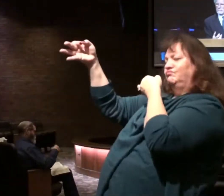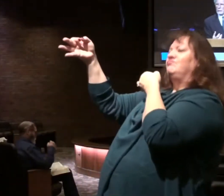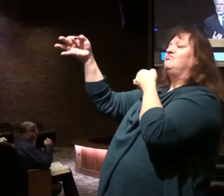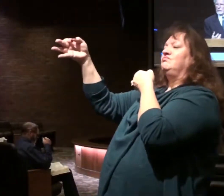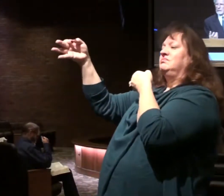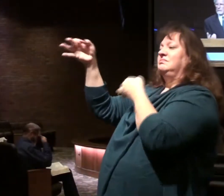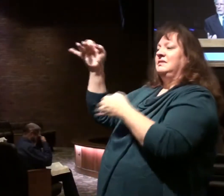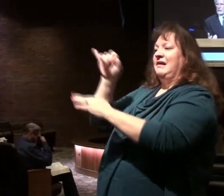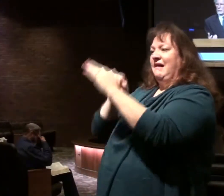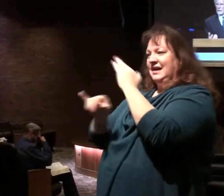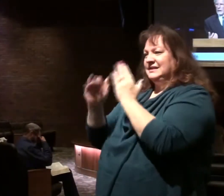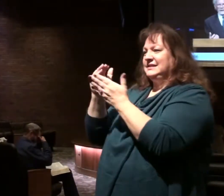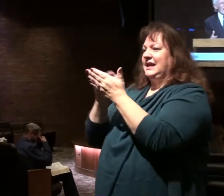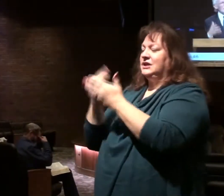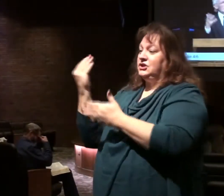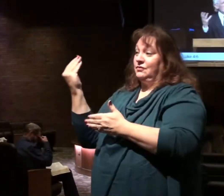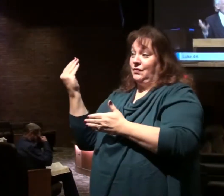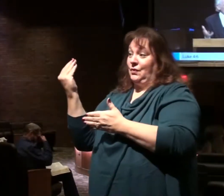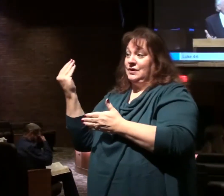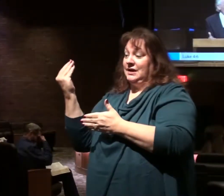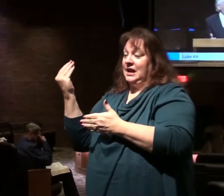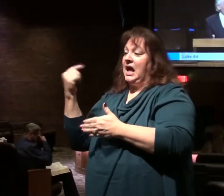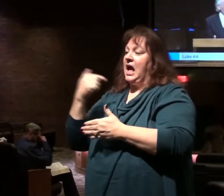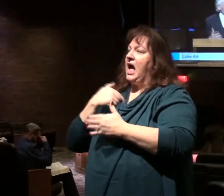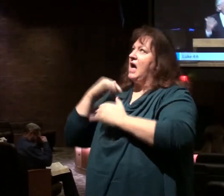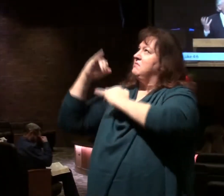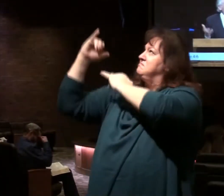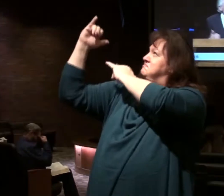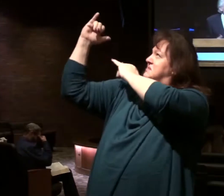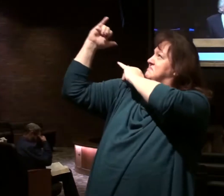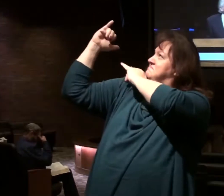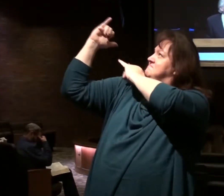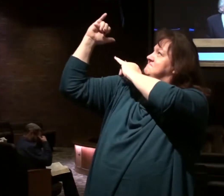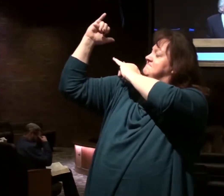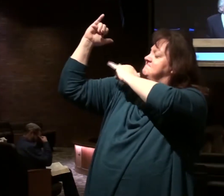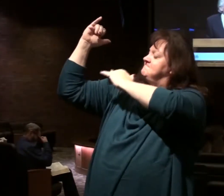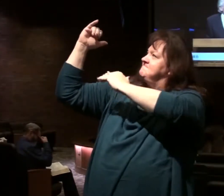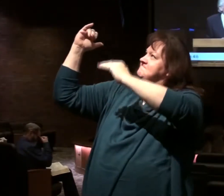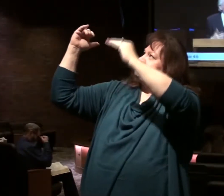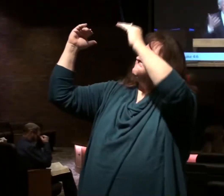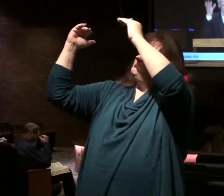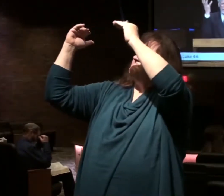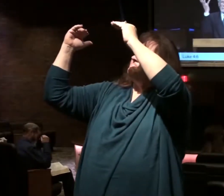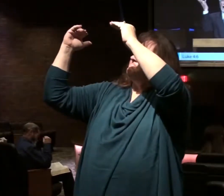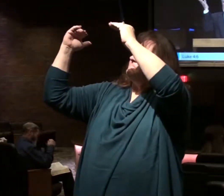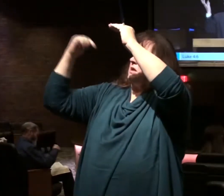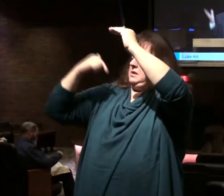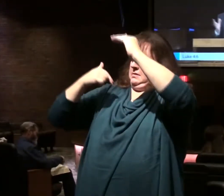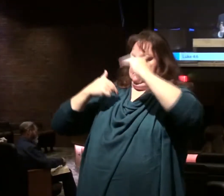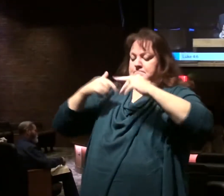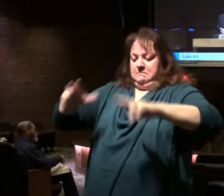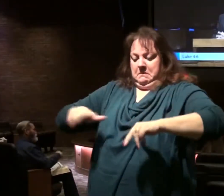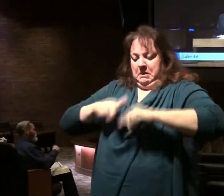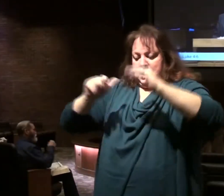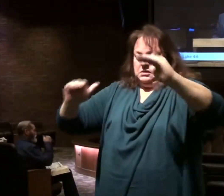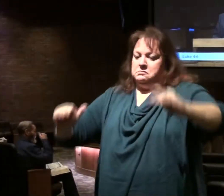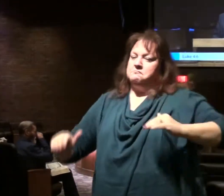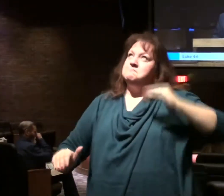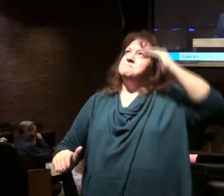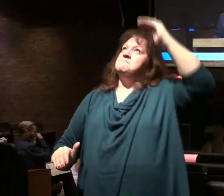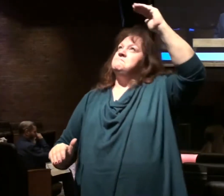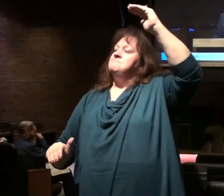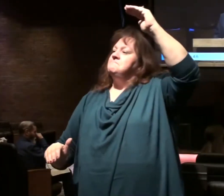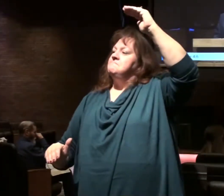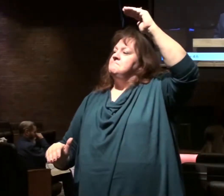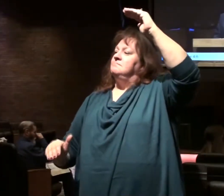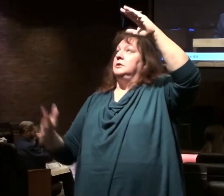Isaiah 14, Ezekiel 28, I will be like the most high. I will elevate my throne. This